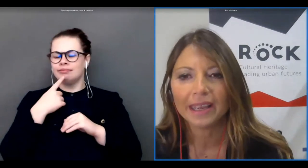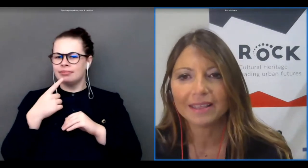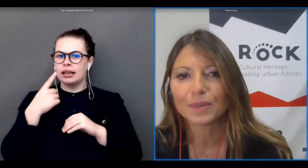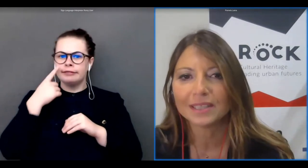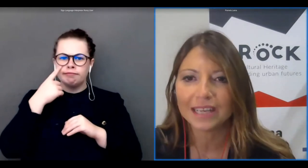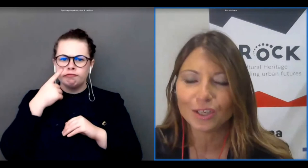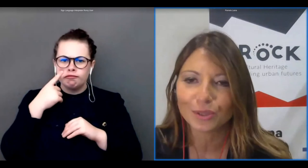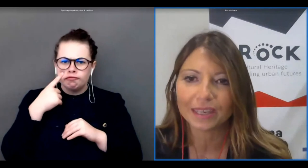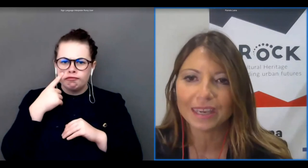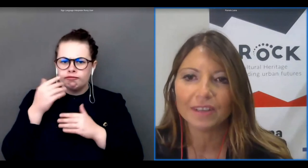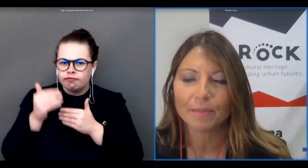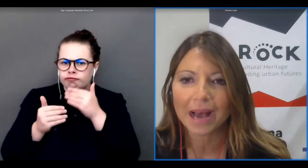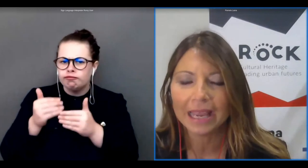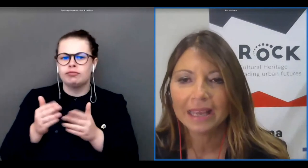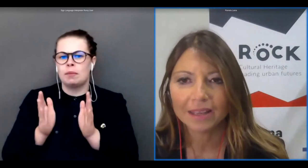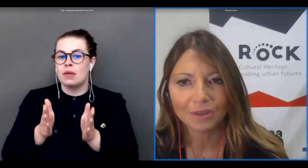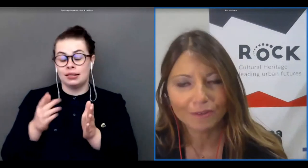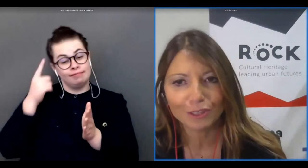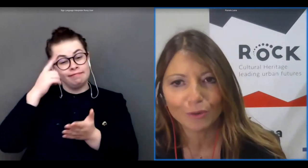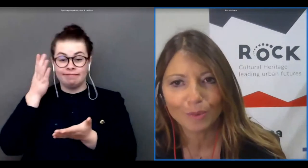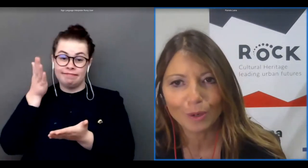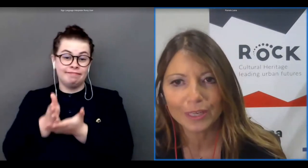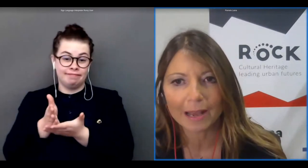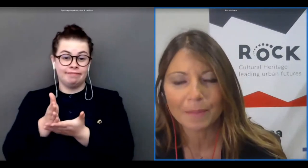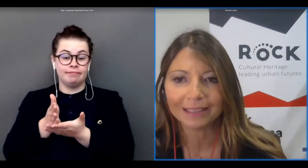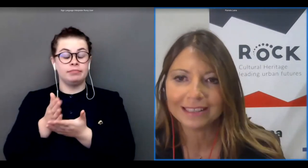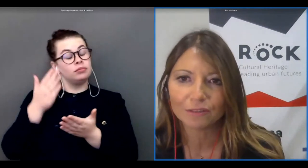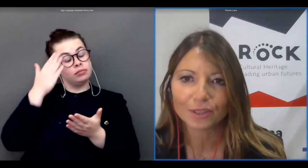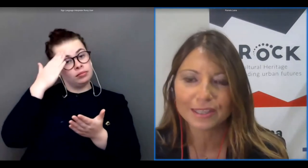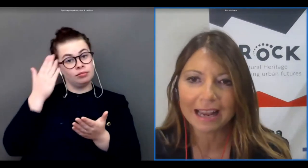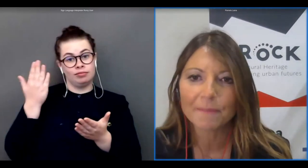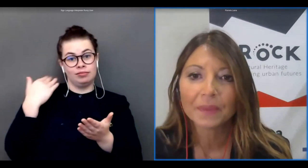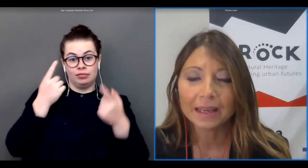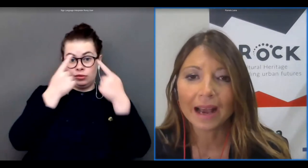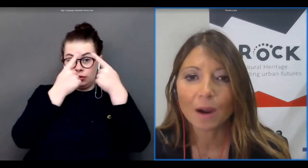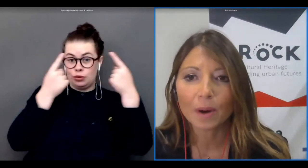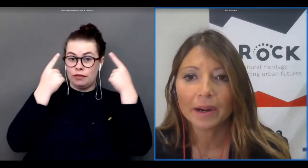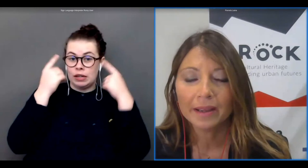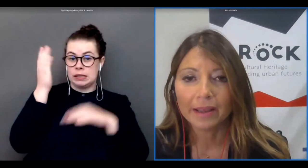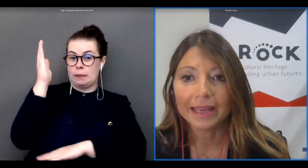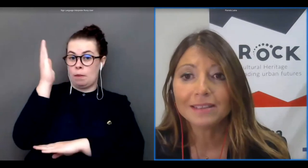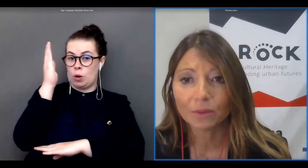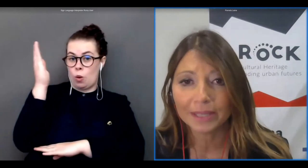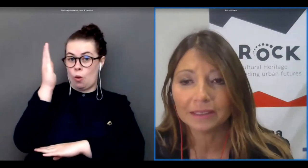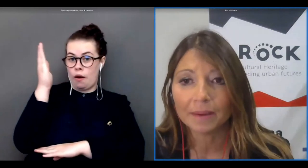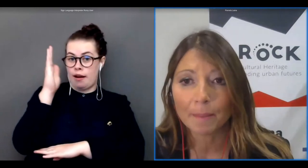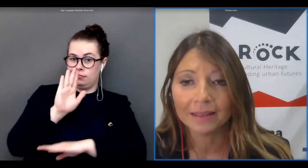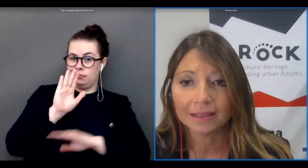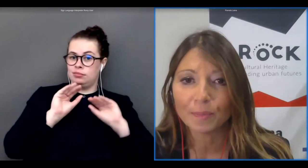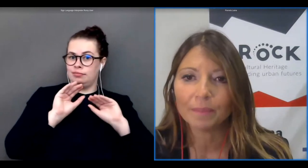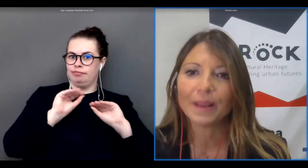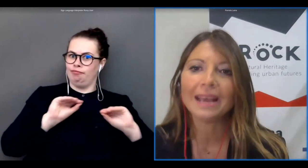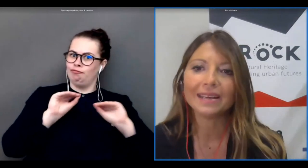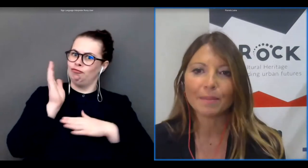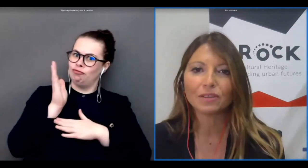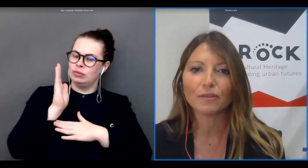in the presentations given by the university of bologna martina and rossela in our integrated management